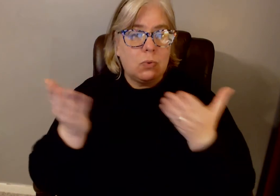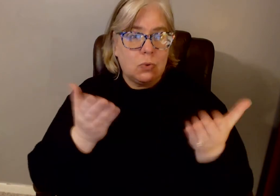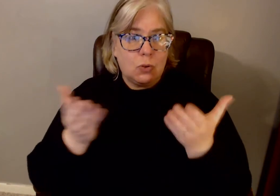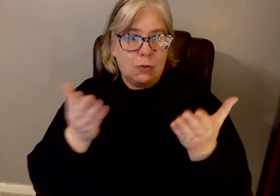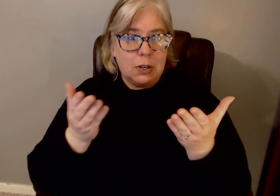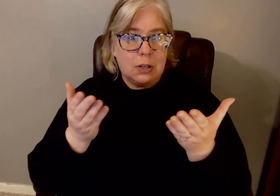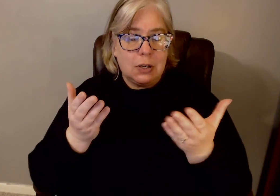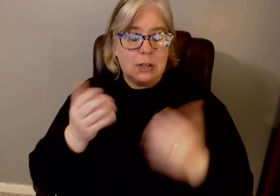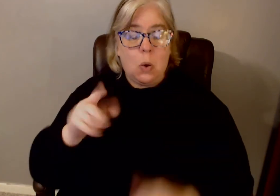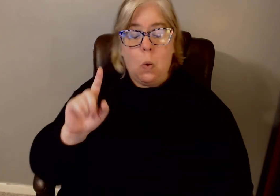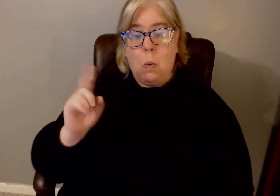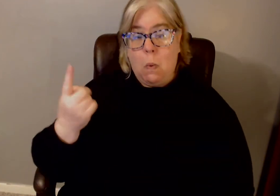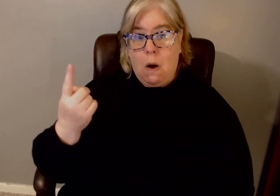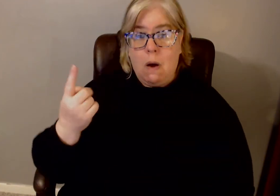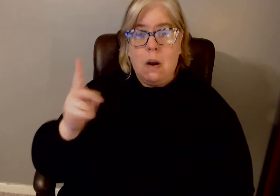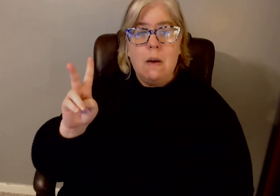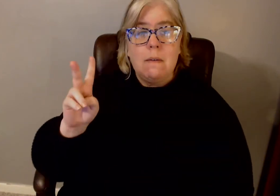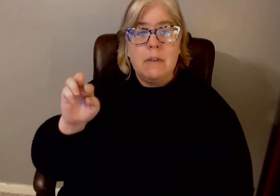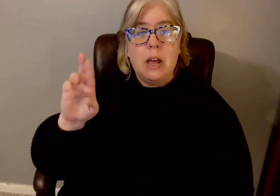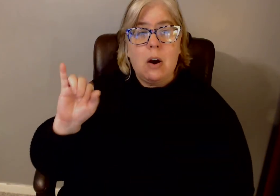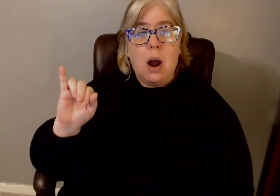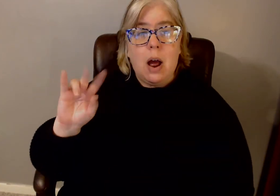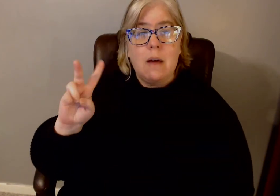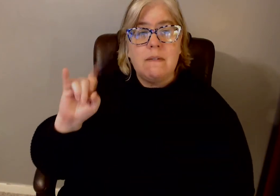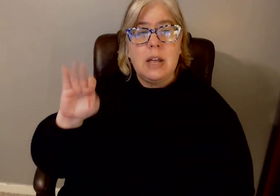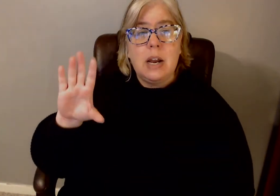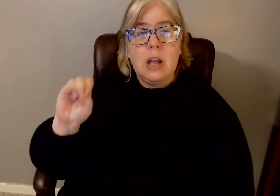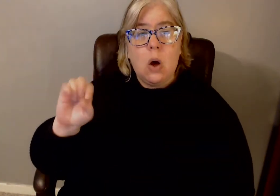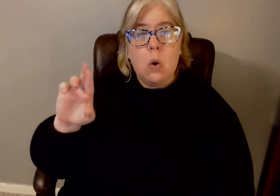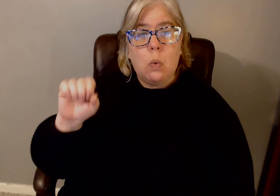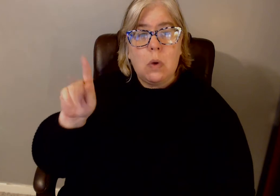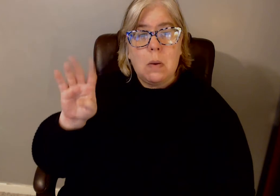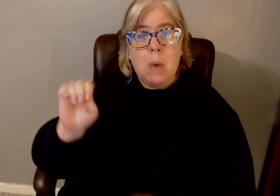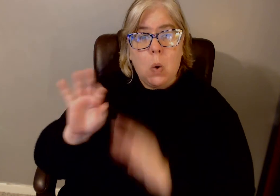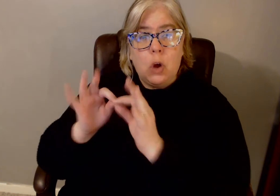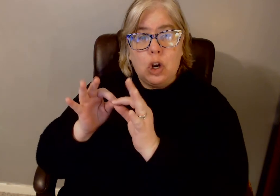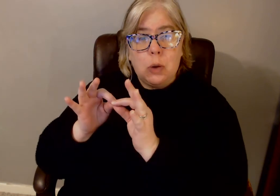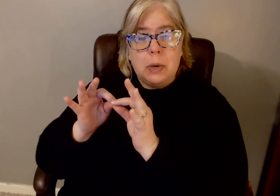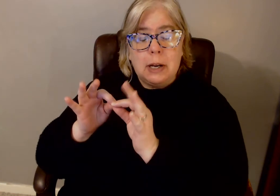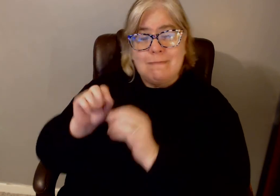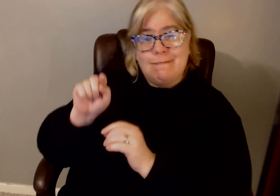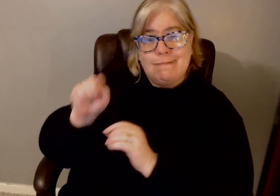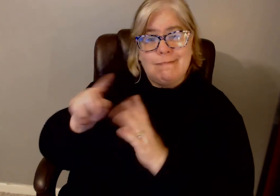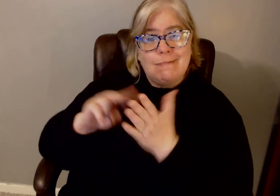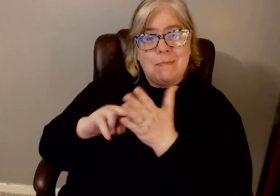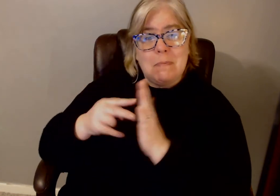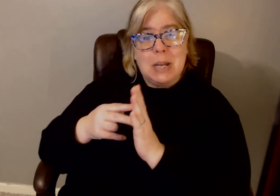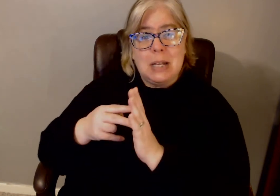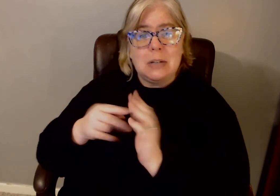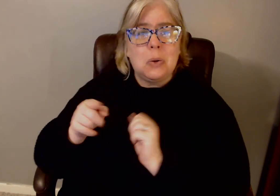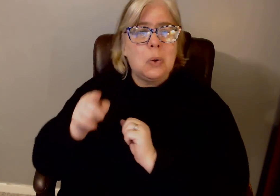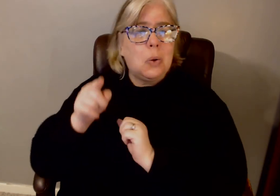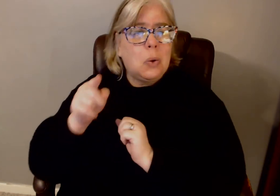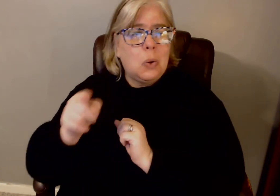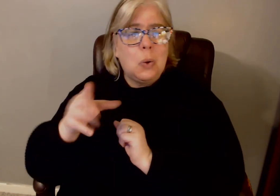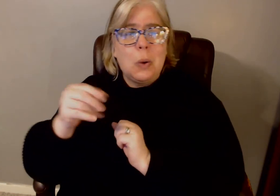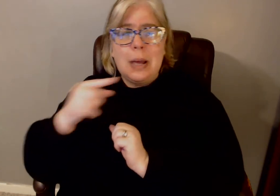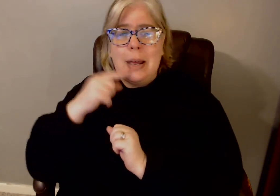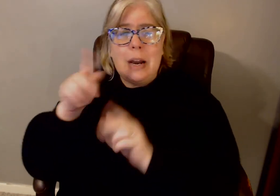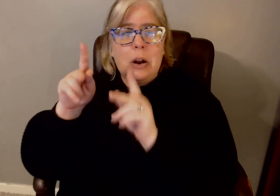than I can't even walk. I think she